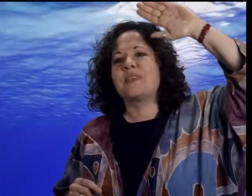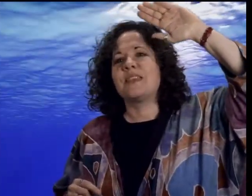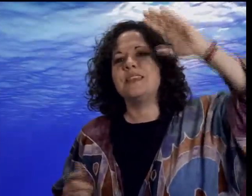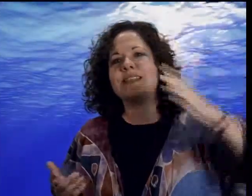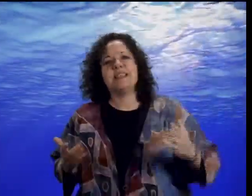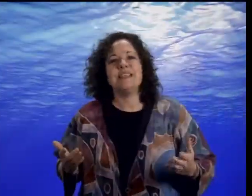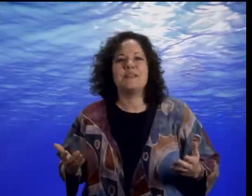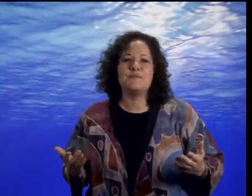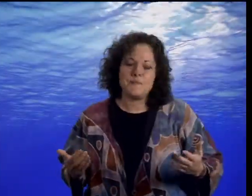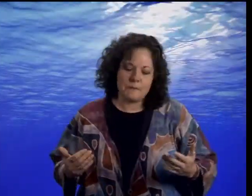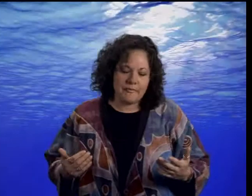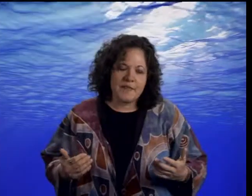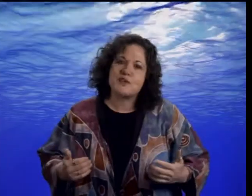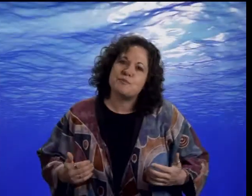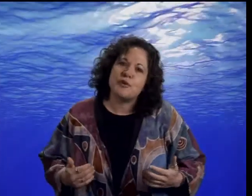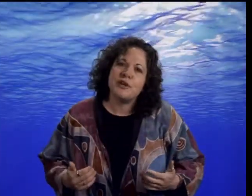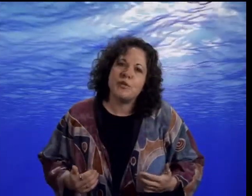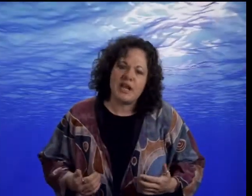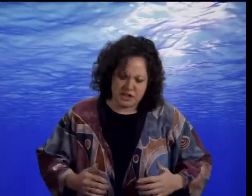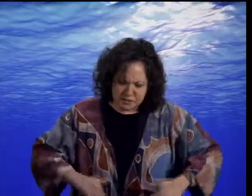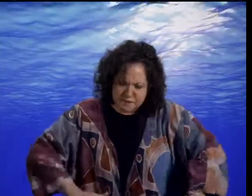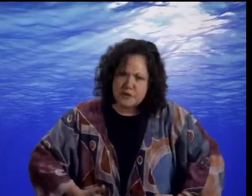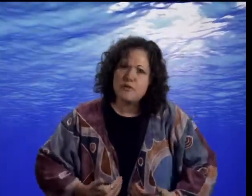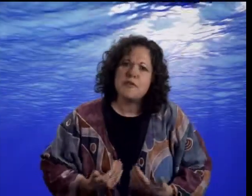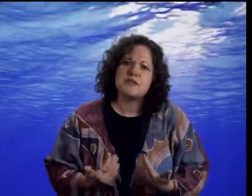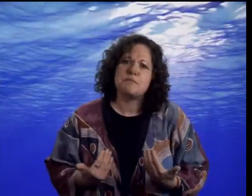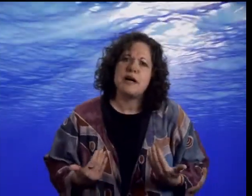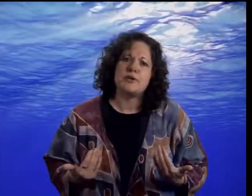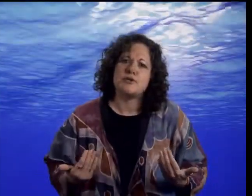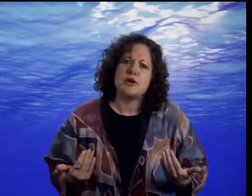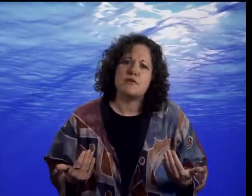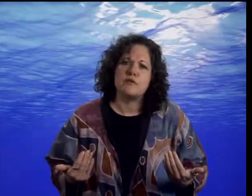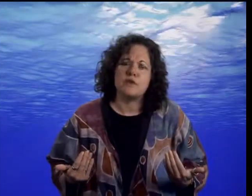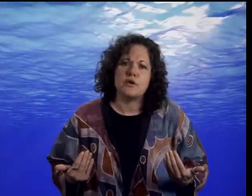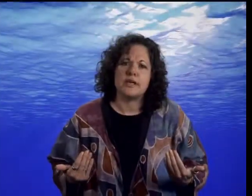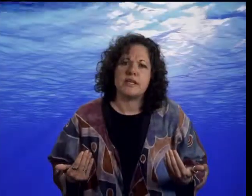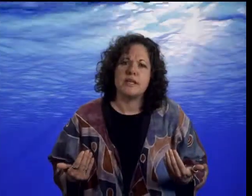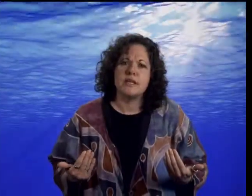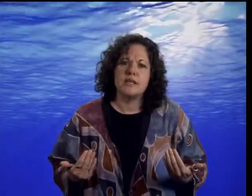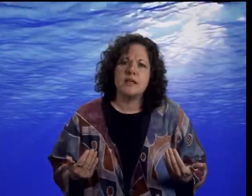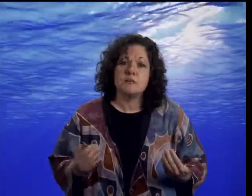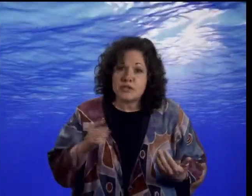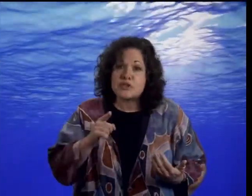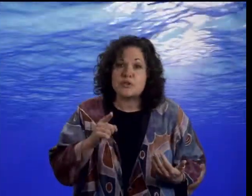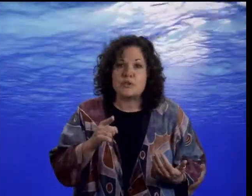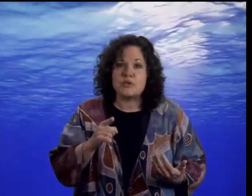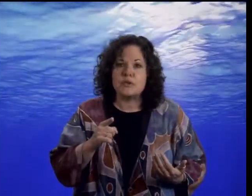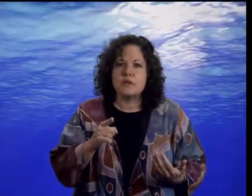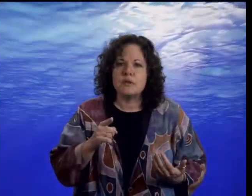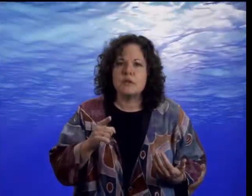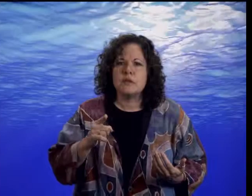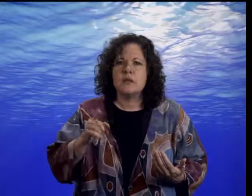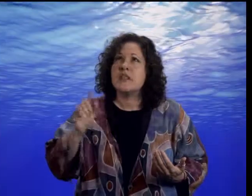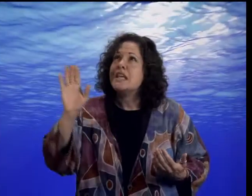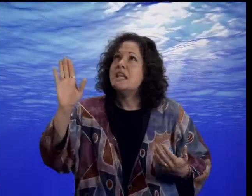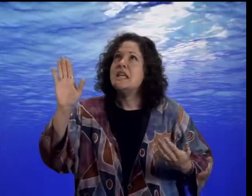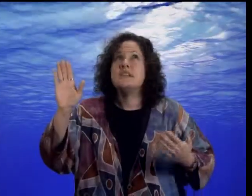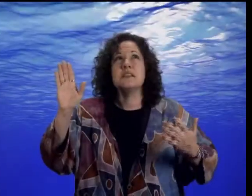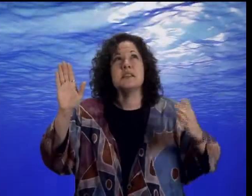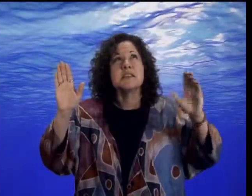You see, the spring rains filled this puddle to overflowing. But soon, the heat and the